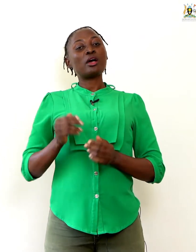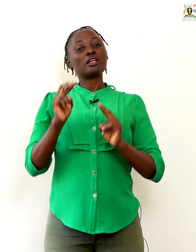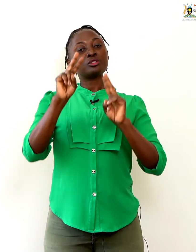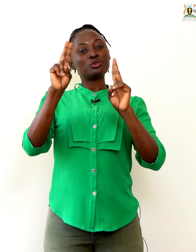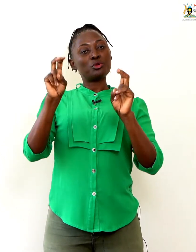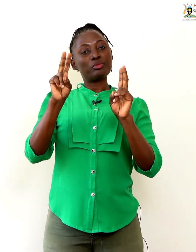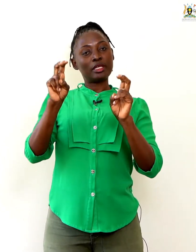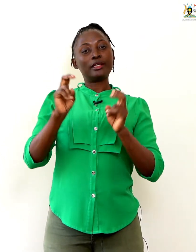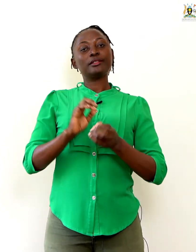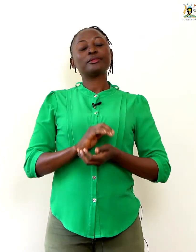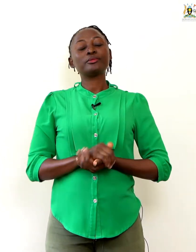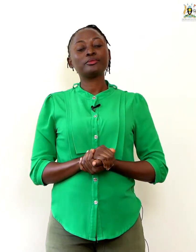topic.